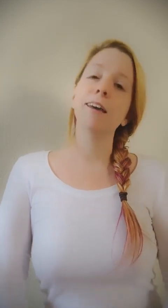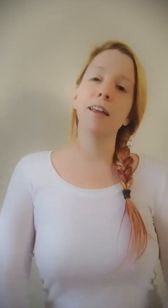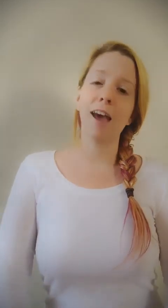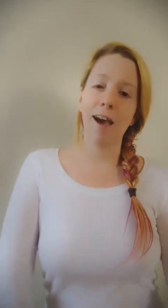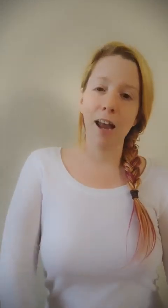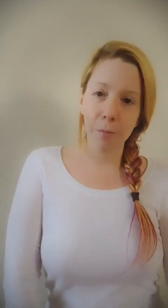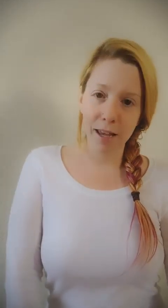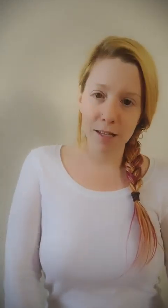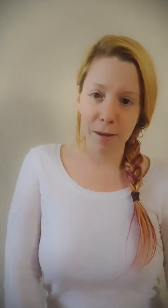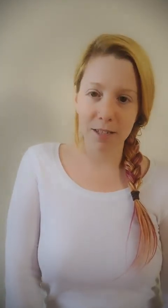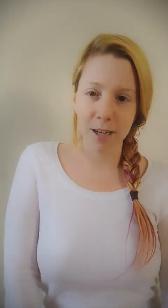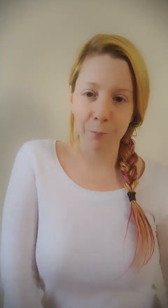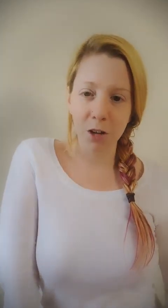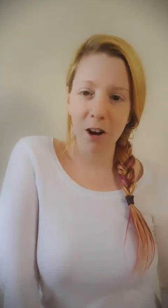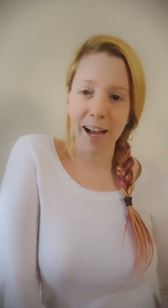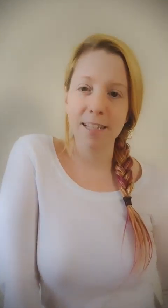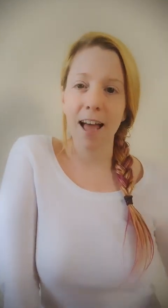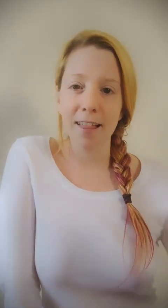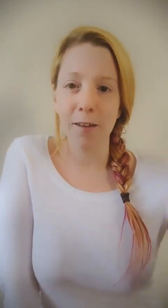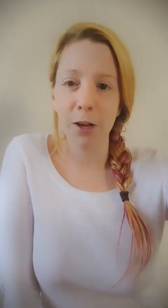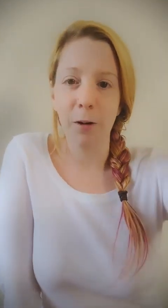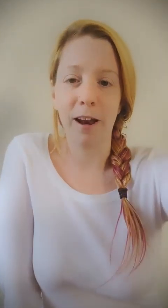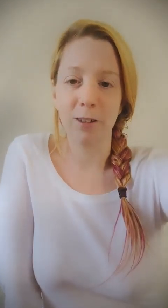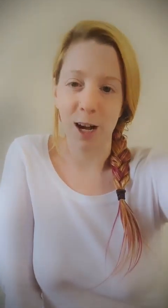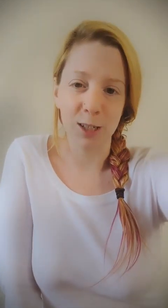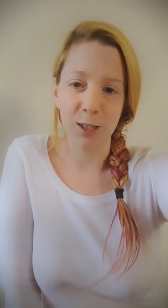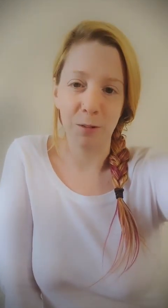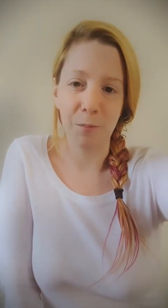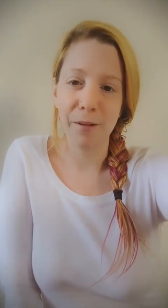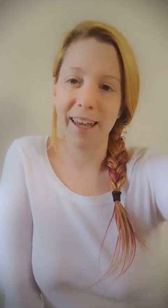and help me get this message out. All right, guys, I love you, and I'll talk to you soon. Bye.